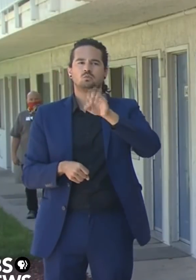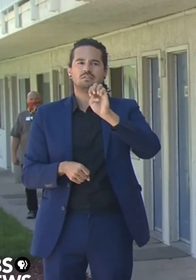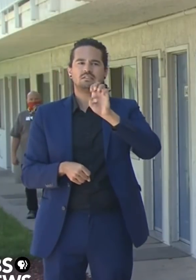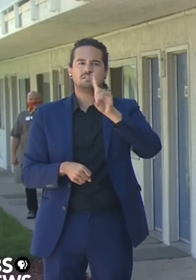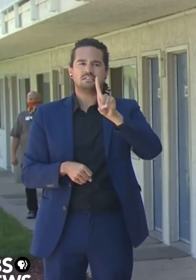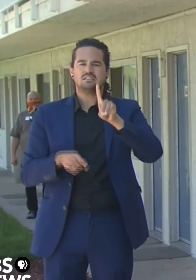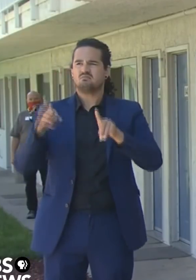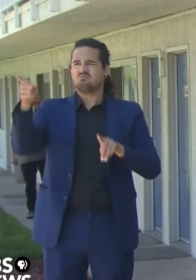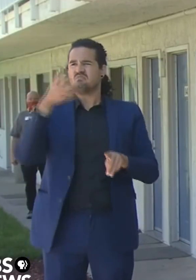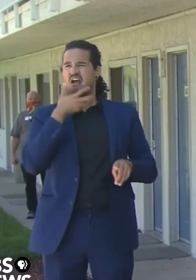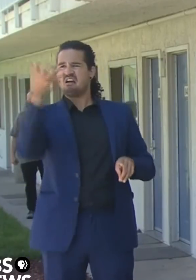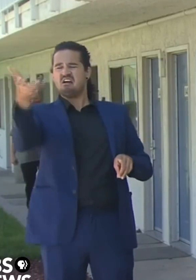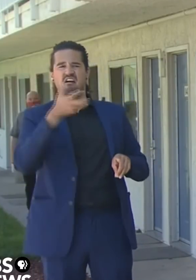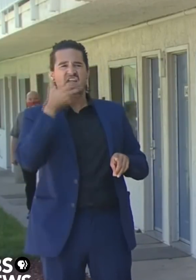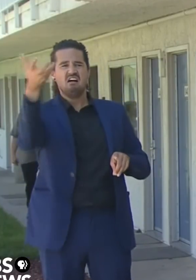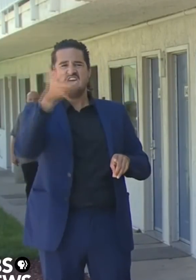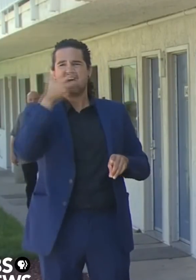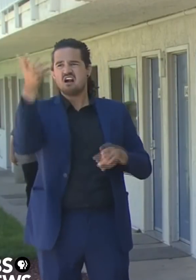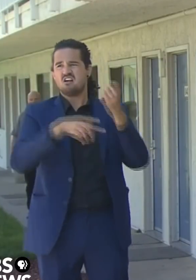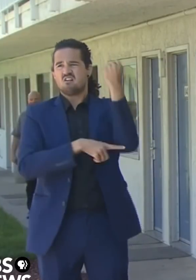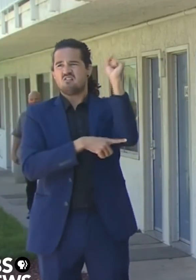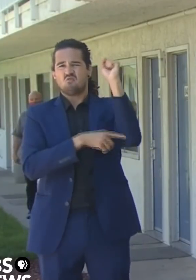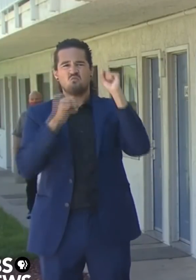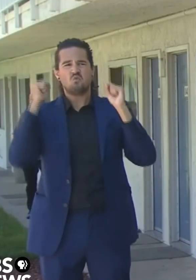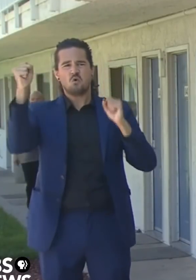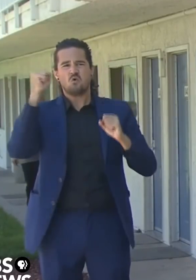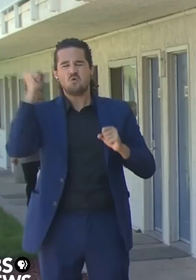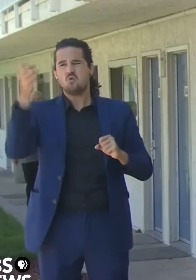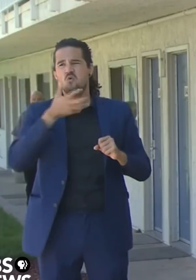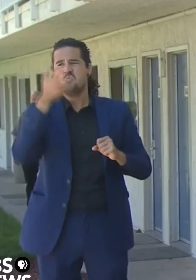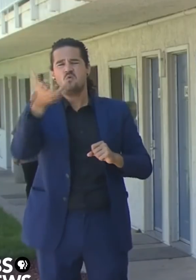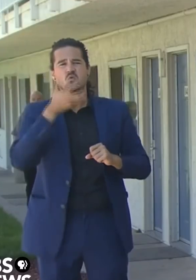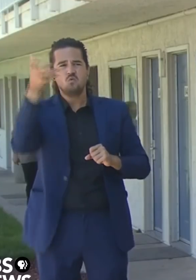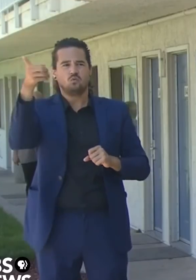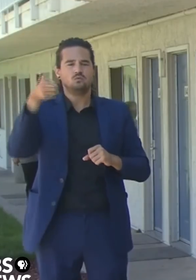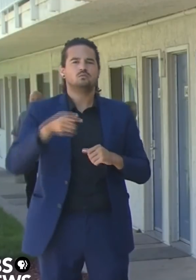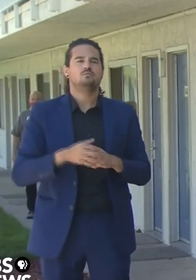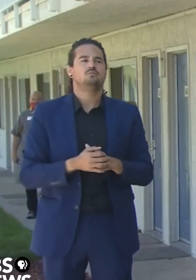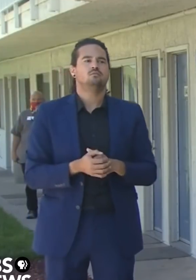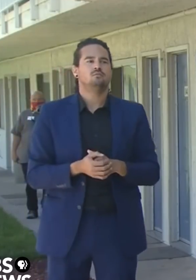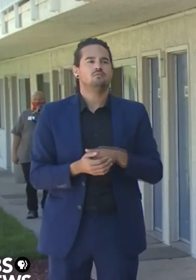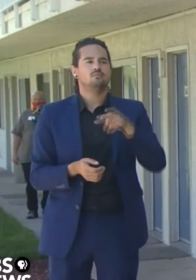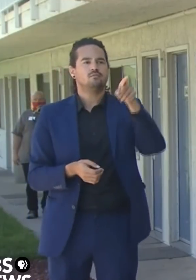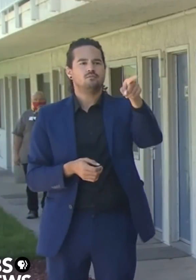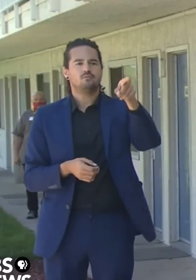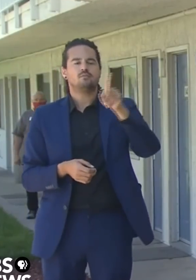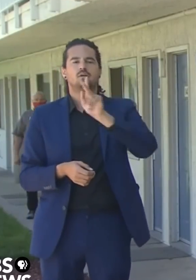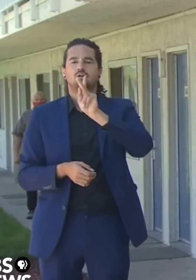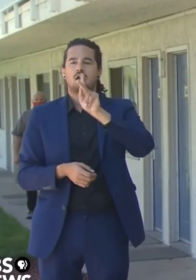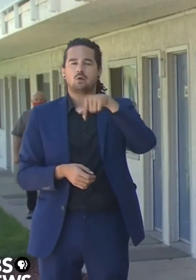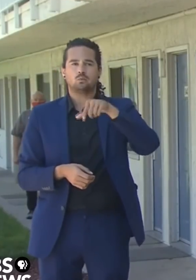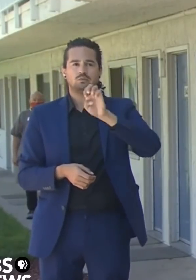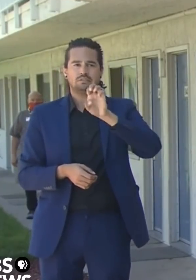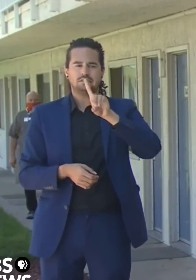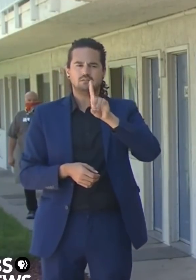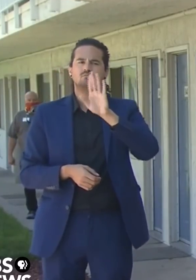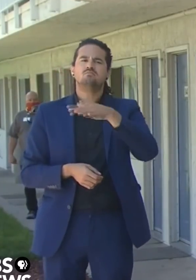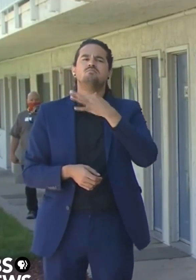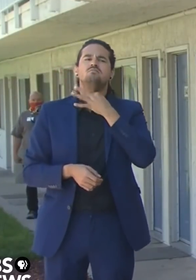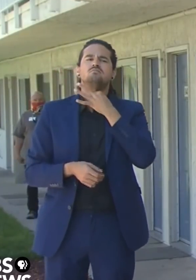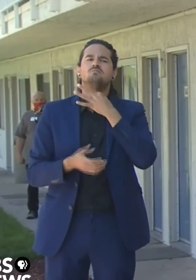protesters. First question from Aaron Baldessari at KQED. What funding is available for ongoing long term